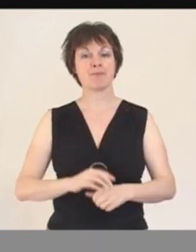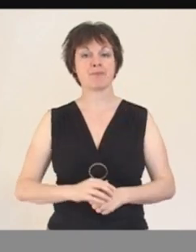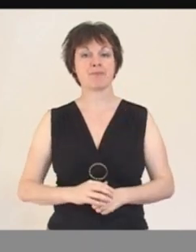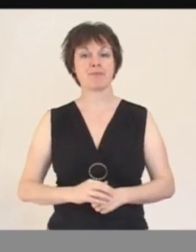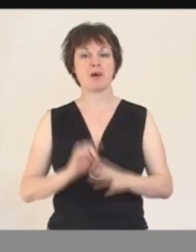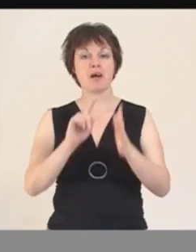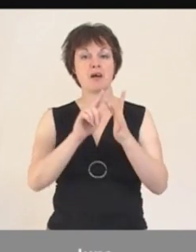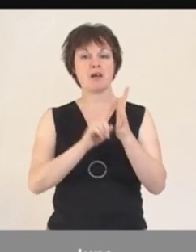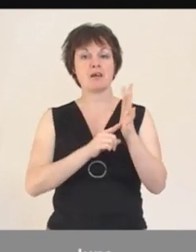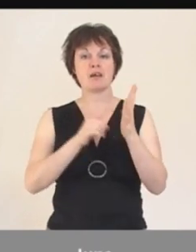June